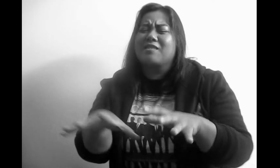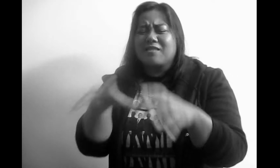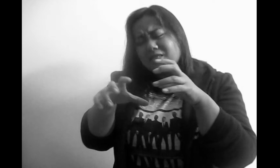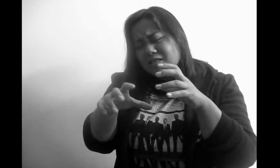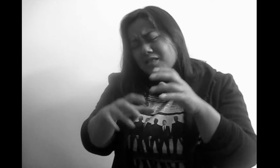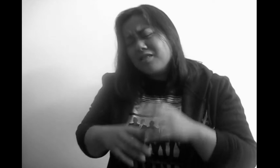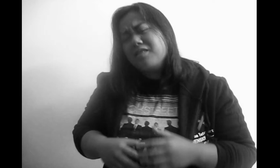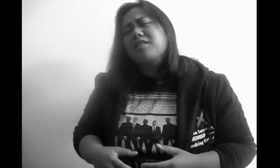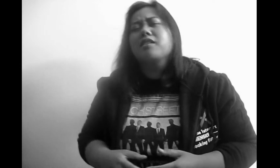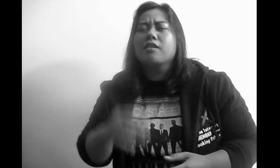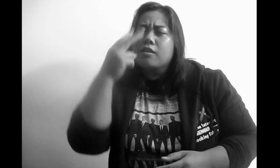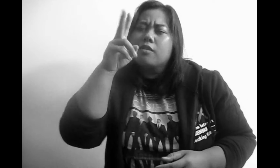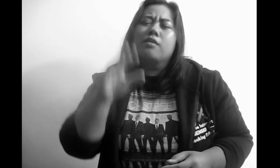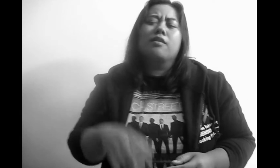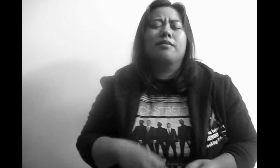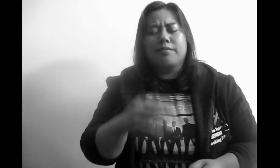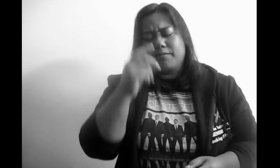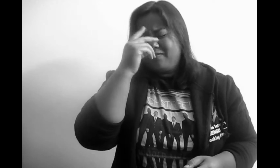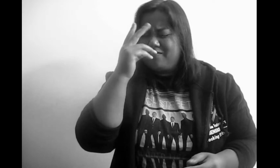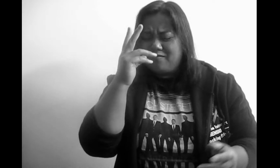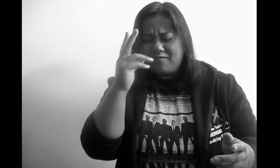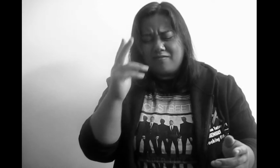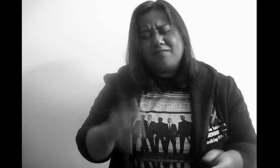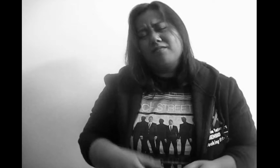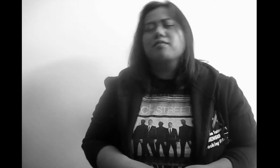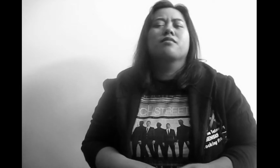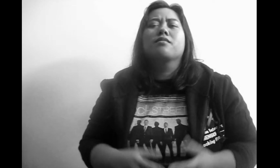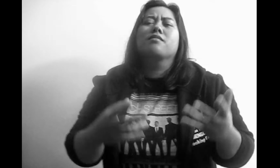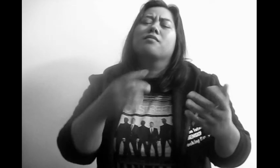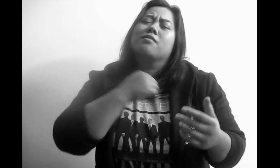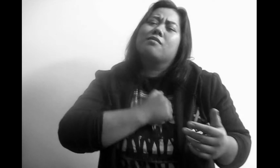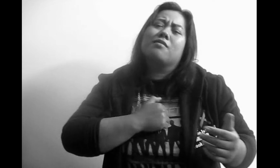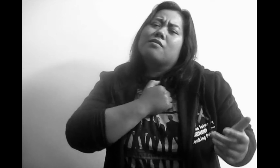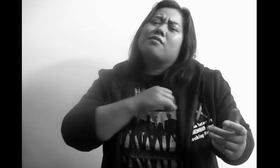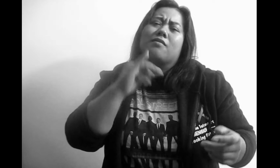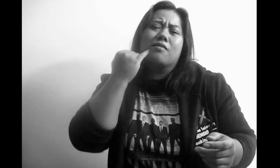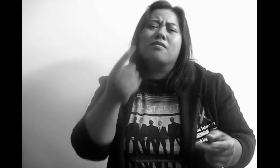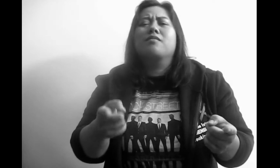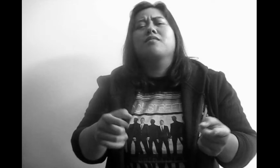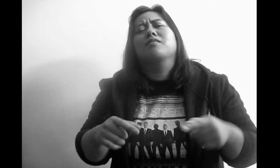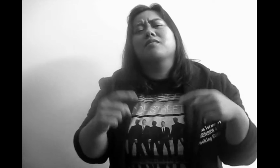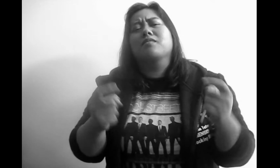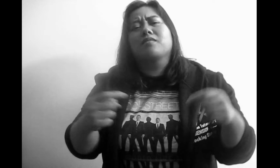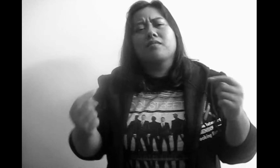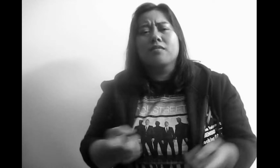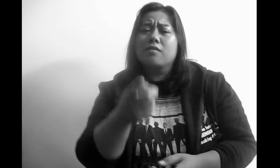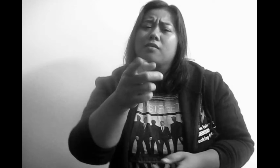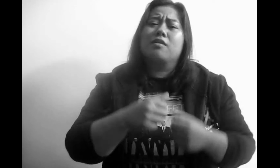I'm looking like a fool in the end I'm sorry if I hurt you Oh baby Baby please